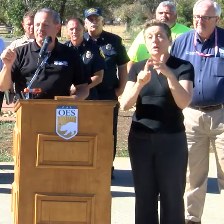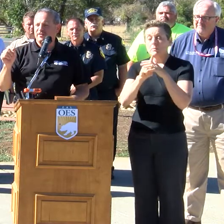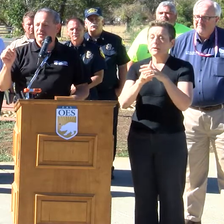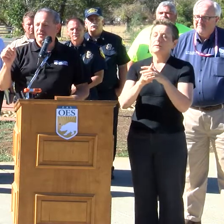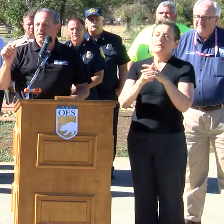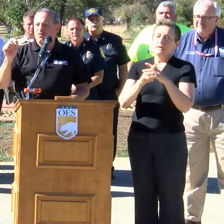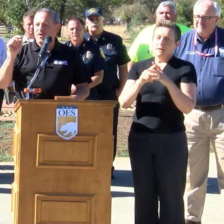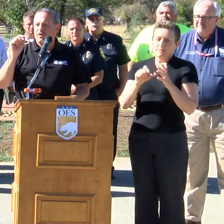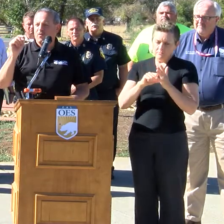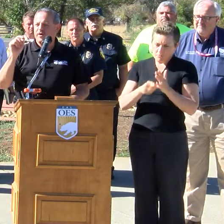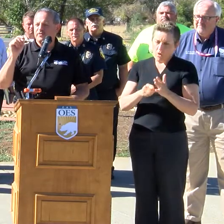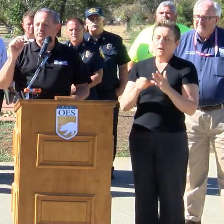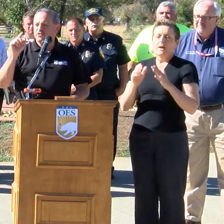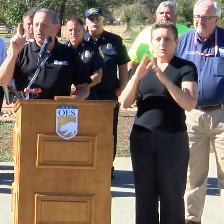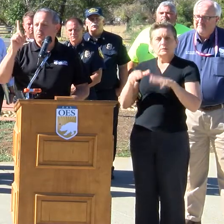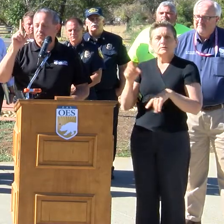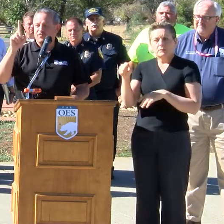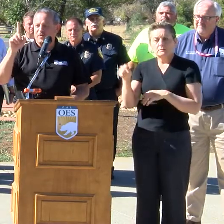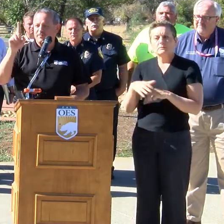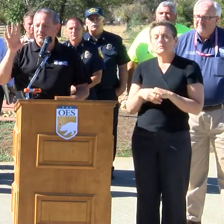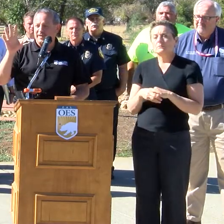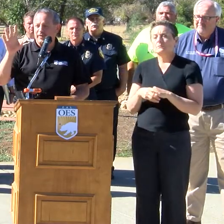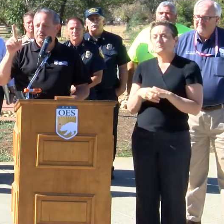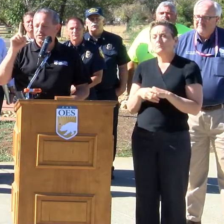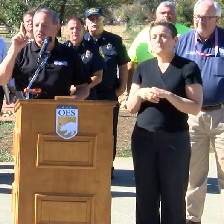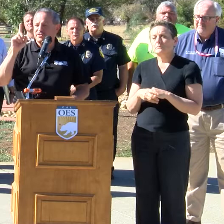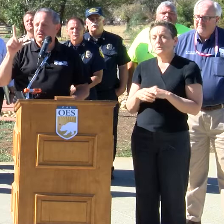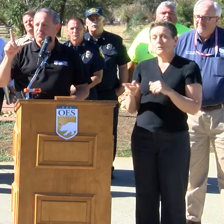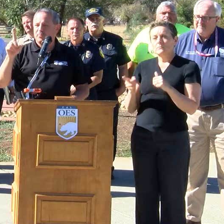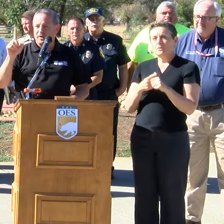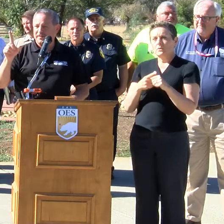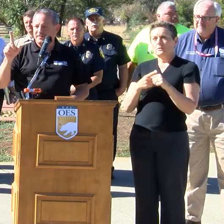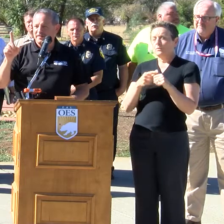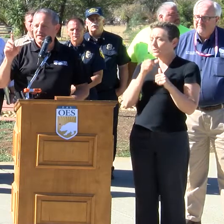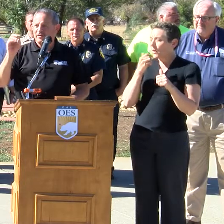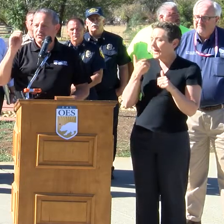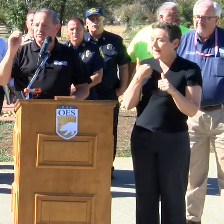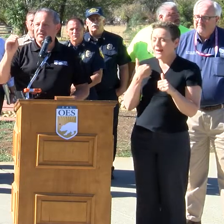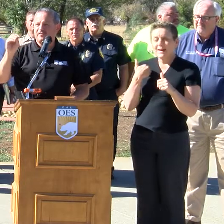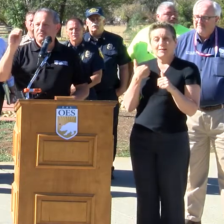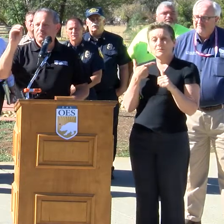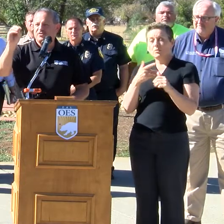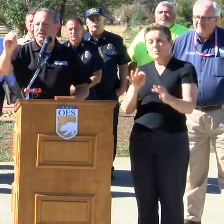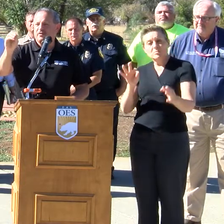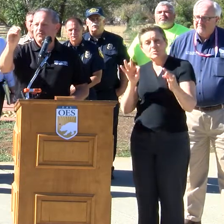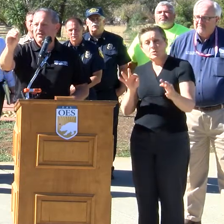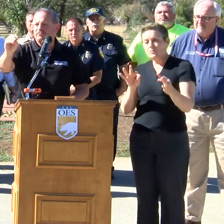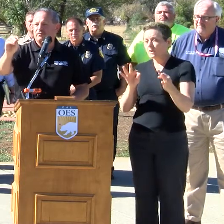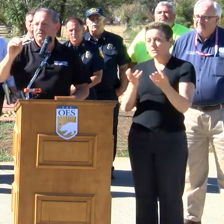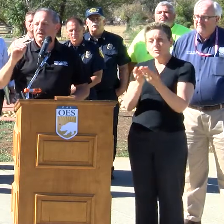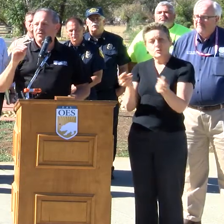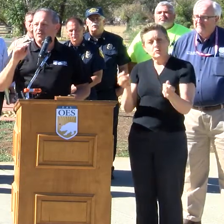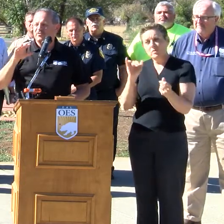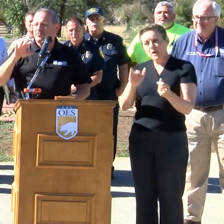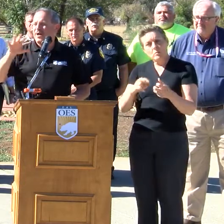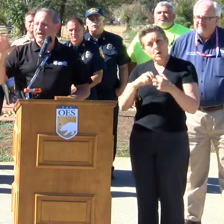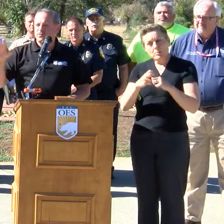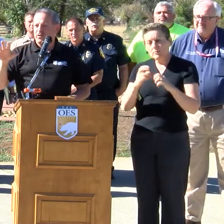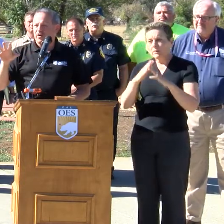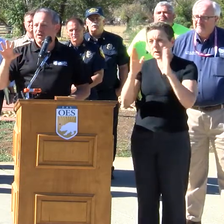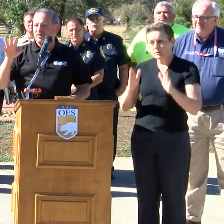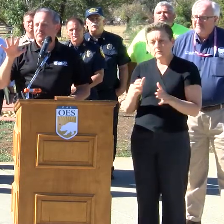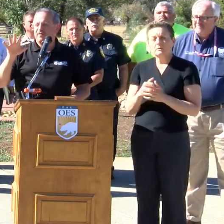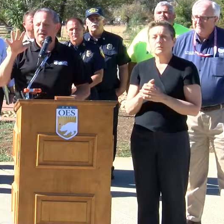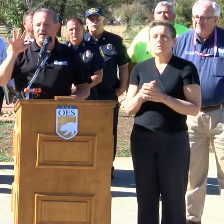with housing, we are going to, there's no, first of all, let me be clear, there's no silver bullet to this particular issue. There is a